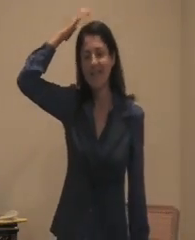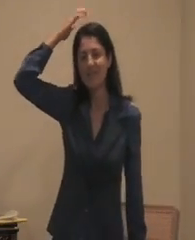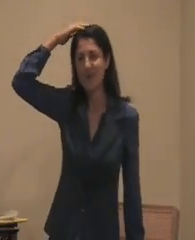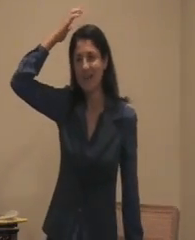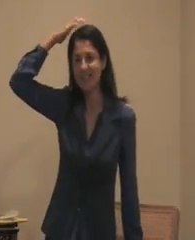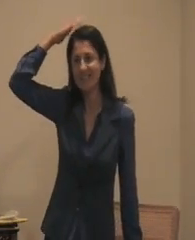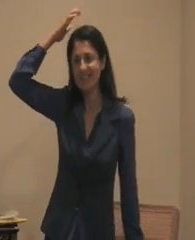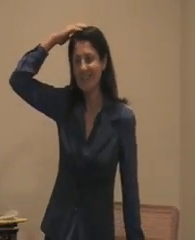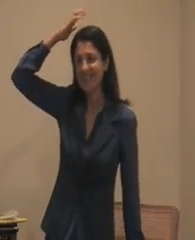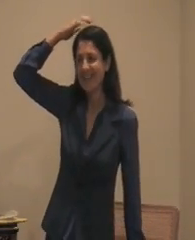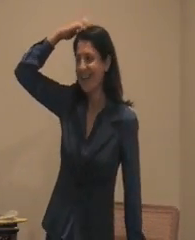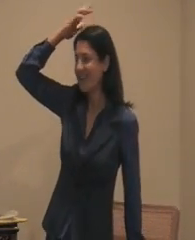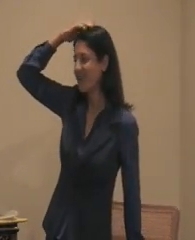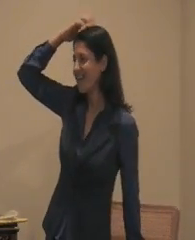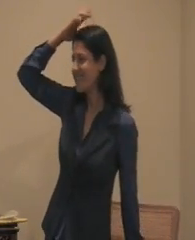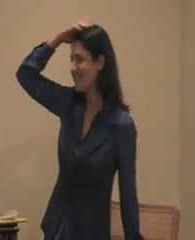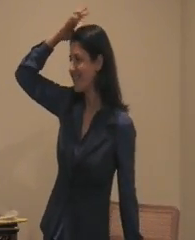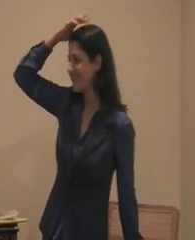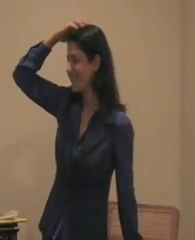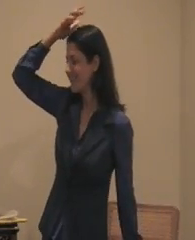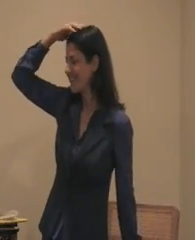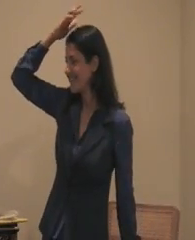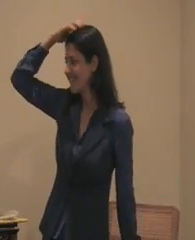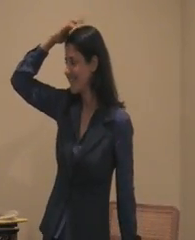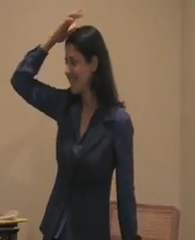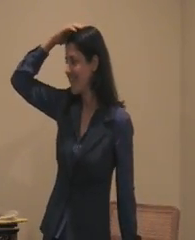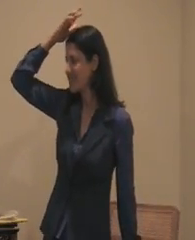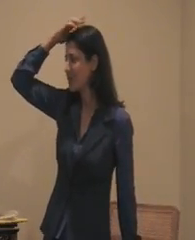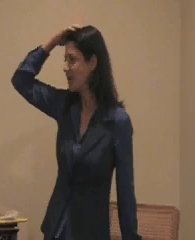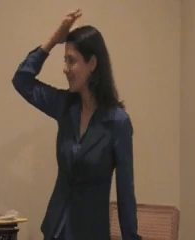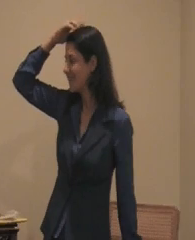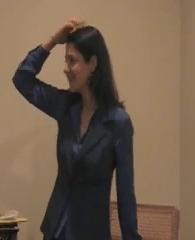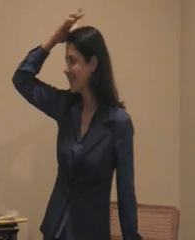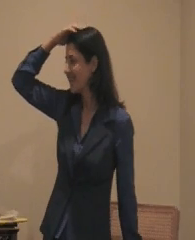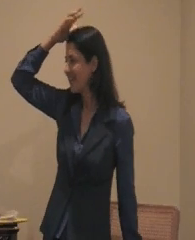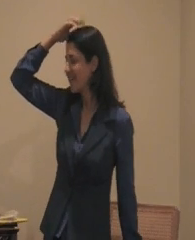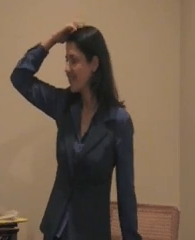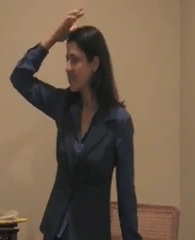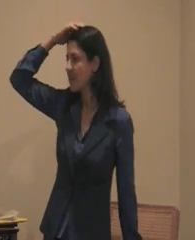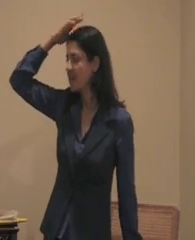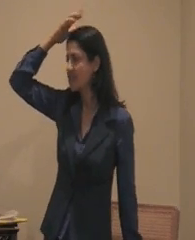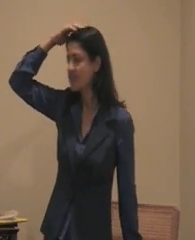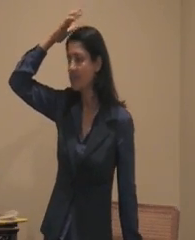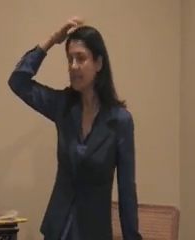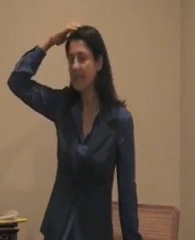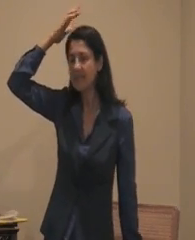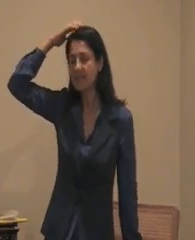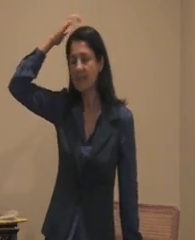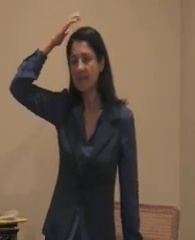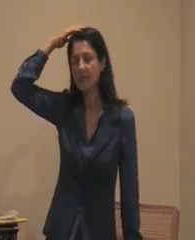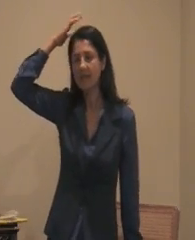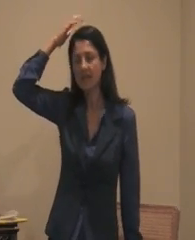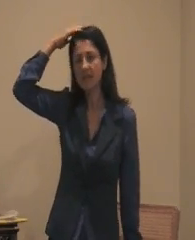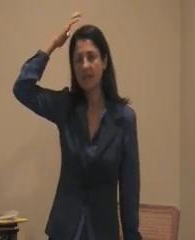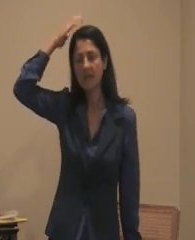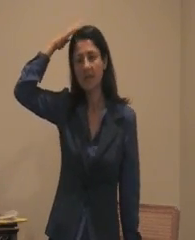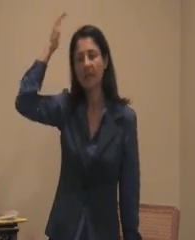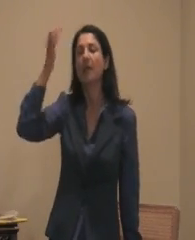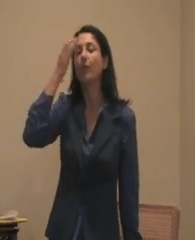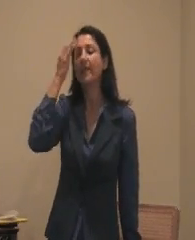inspiration and creativity and joy that the toxins are released without